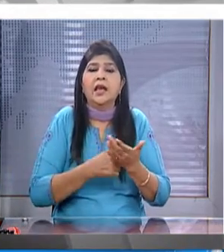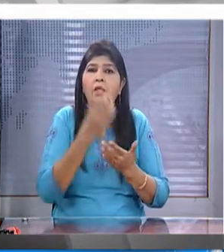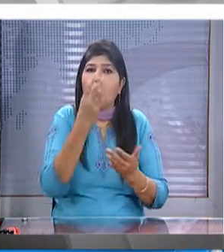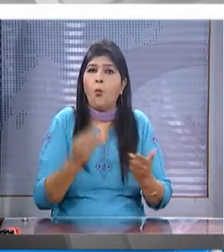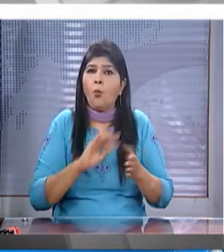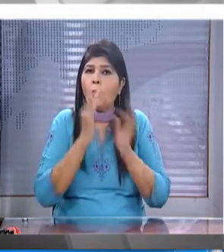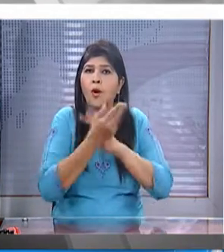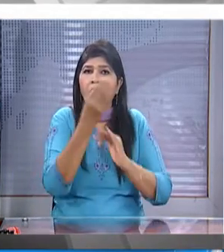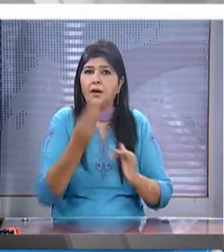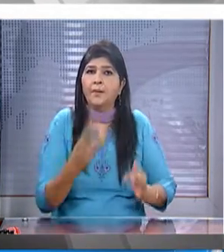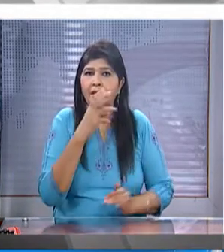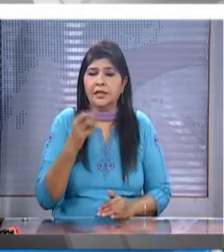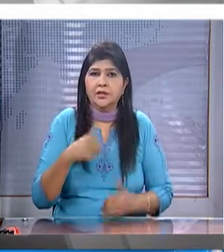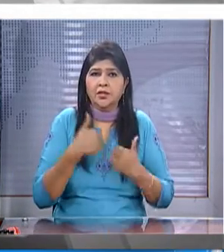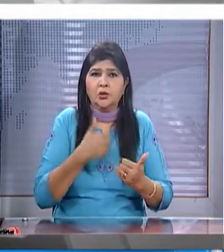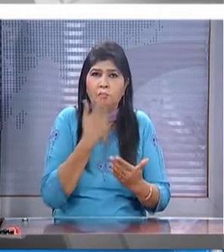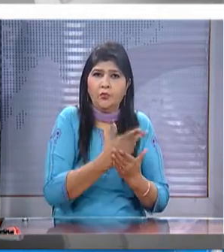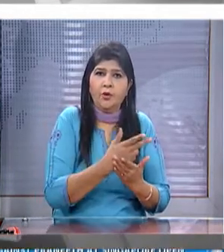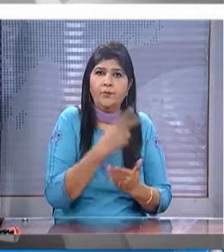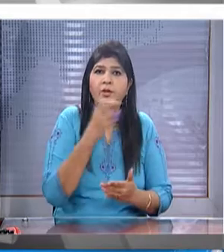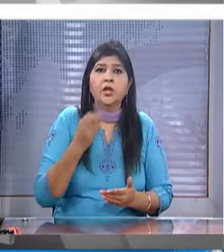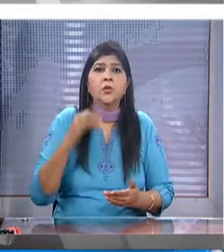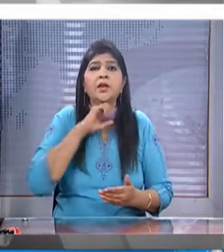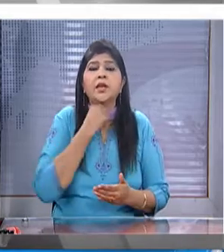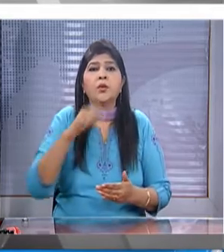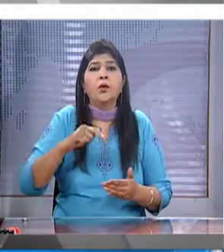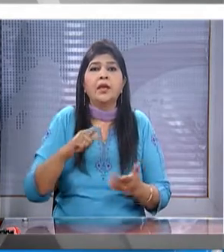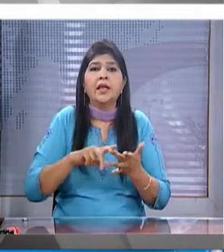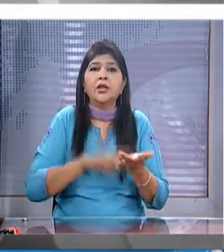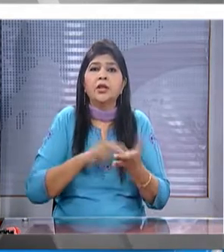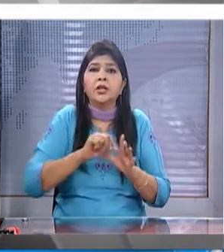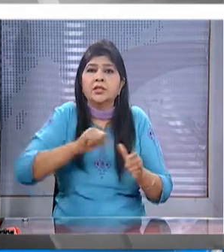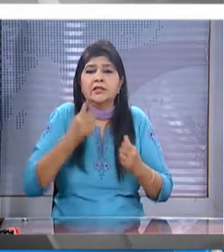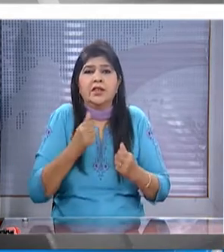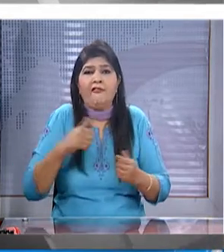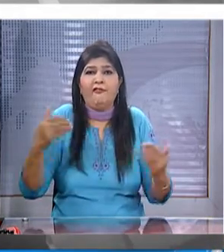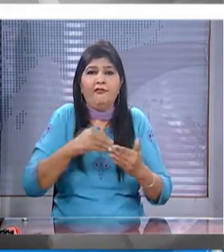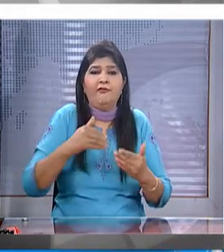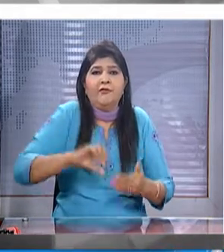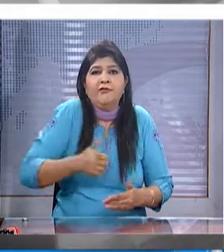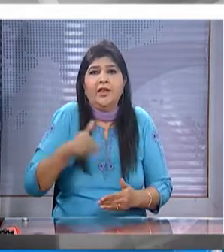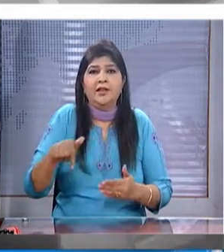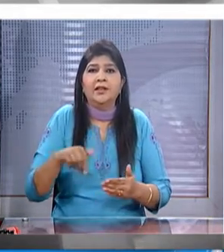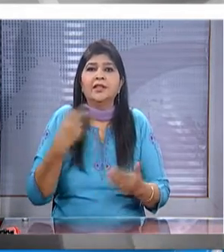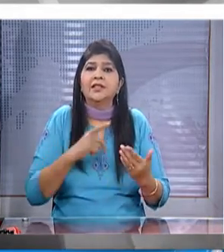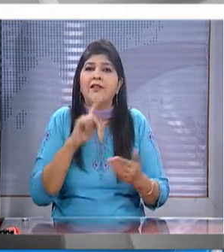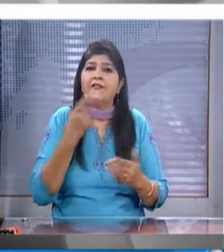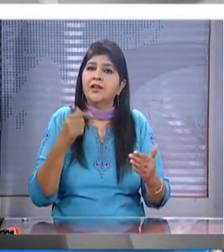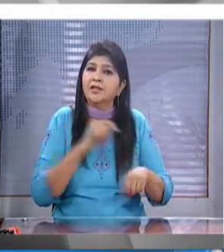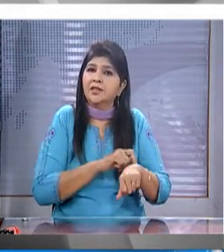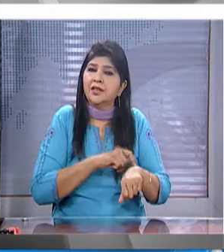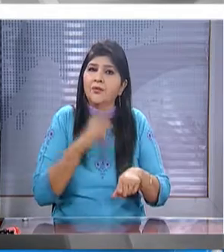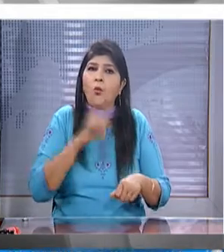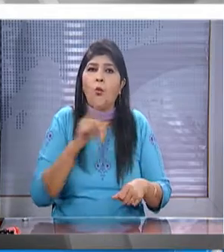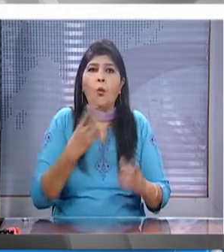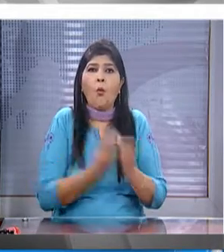was in impeccable form to hand his 20-year-old indonesian opponent a tough defeat this is the first time there